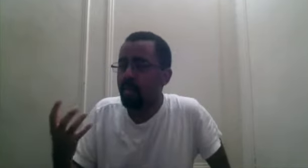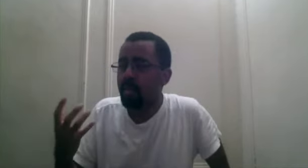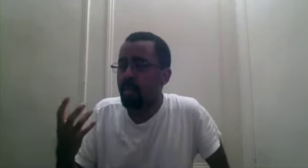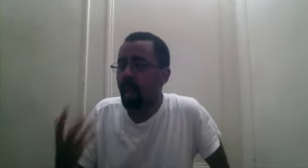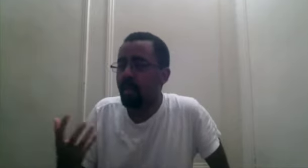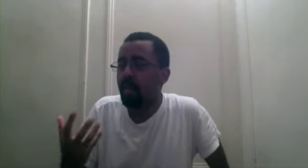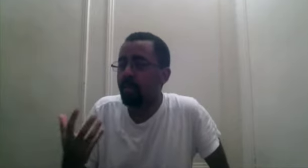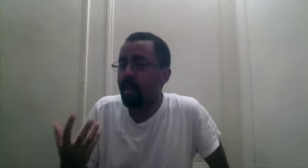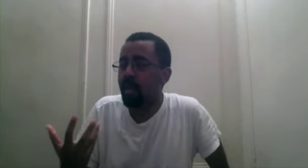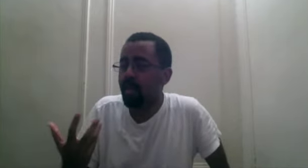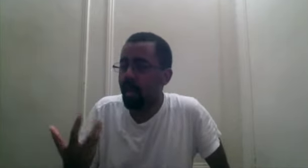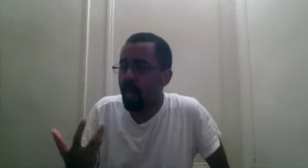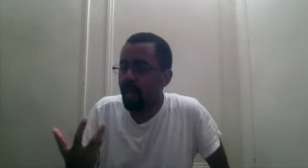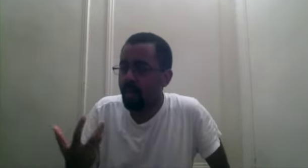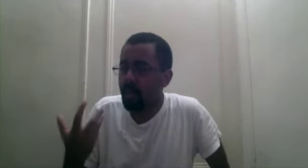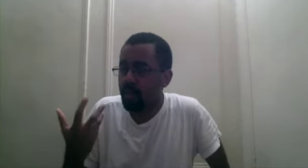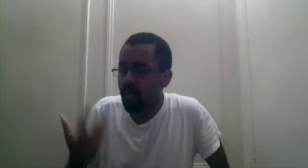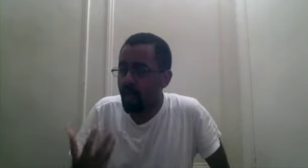Sabo being alive with Dragon?